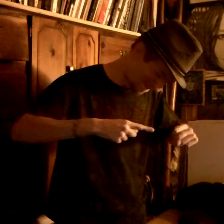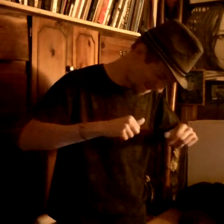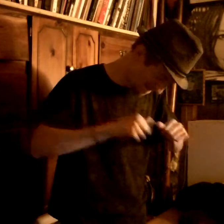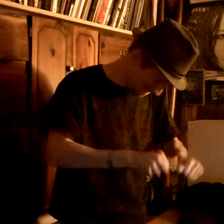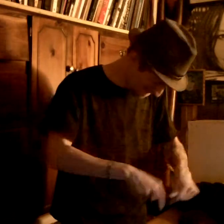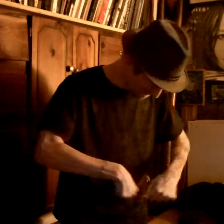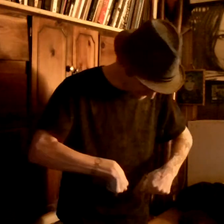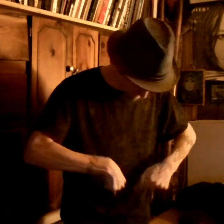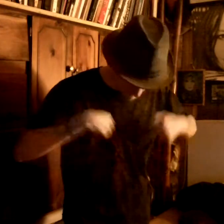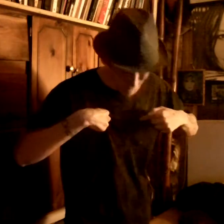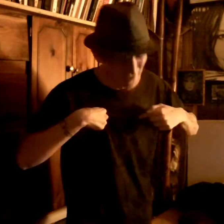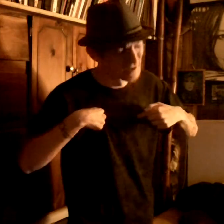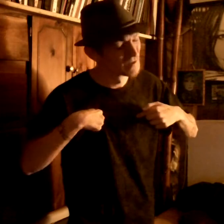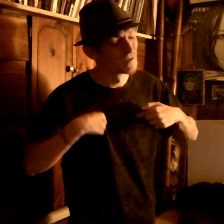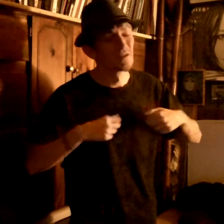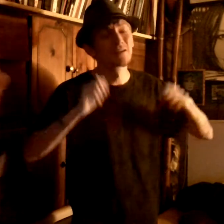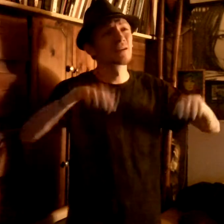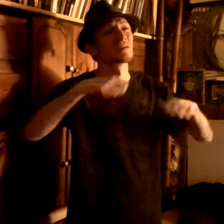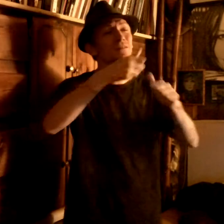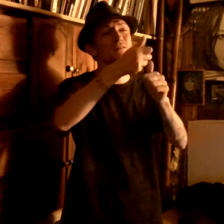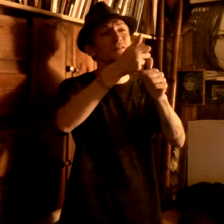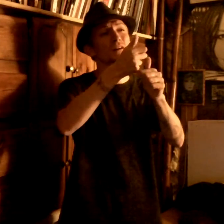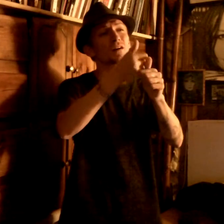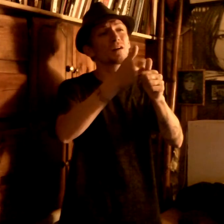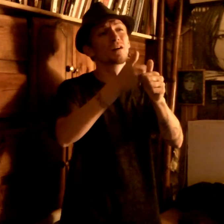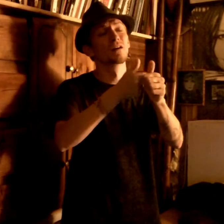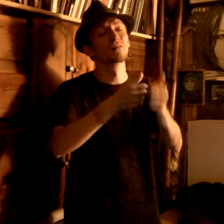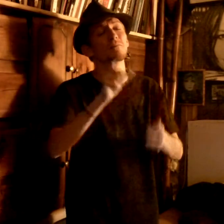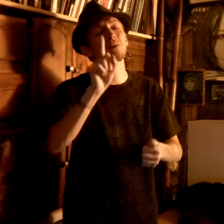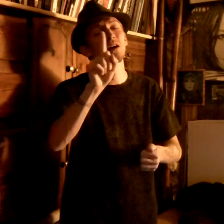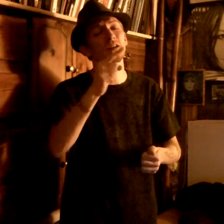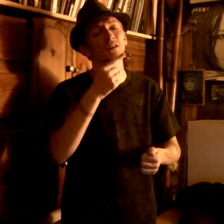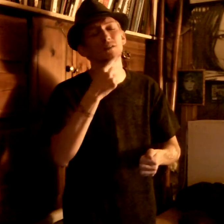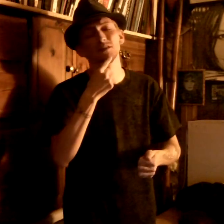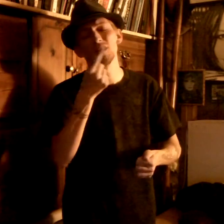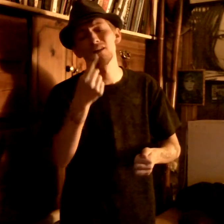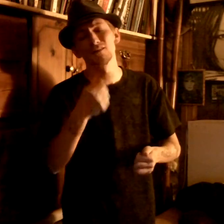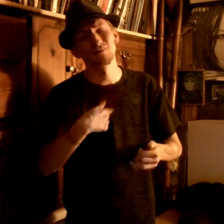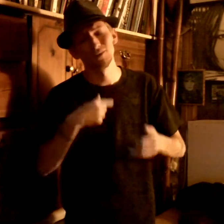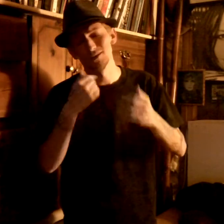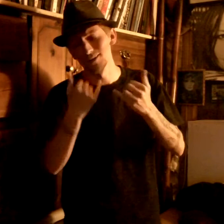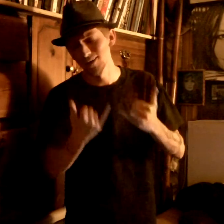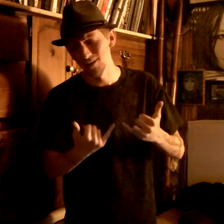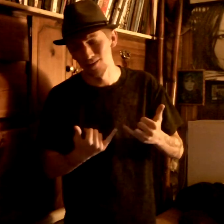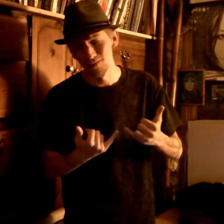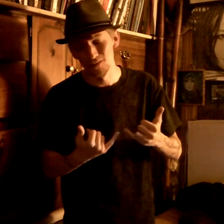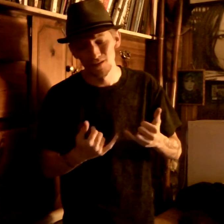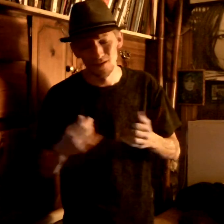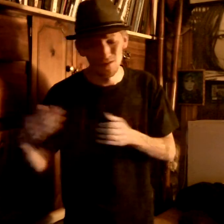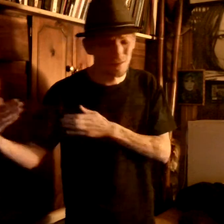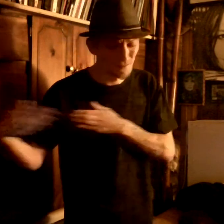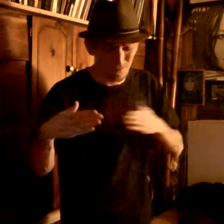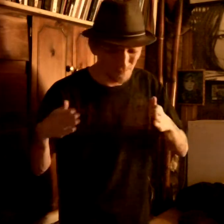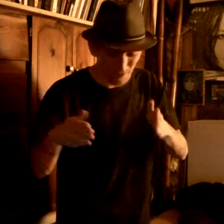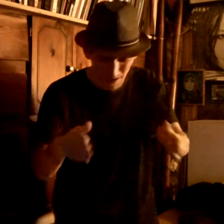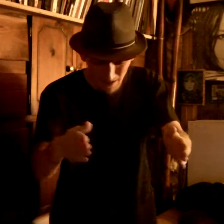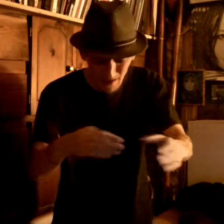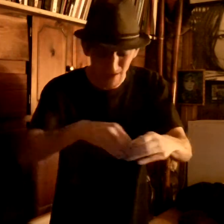living Can somebody tell me now And waiting